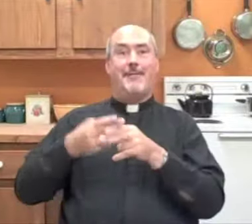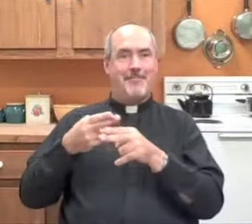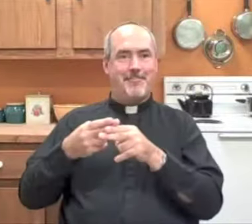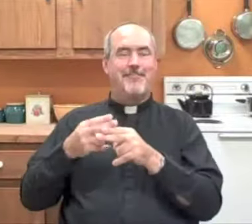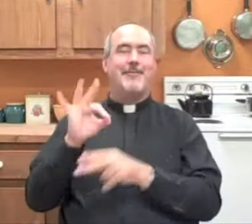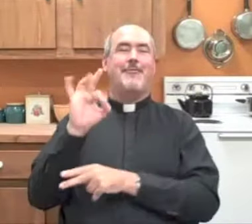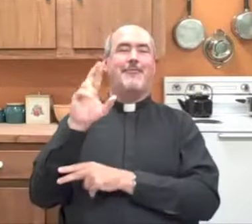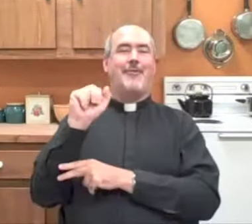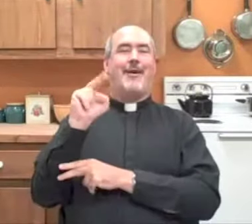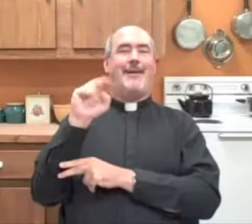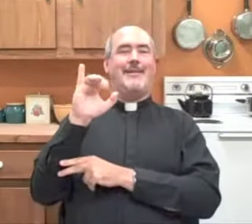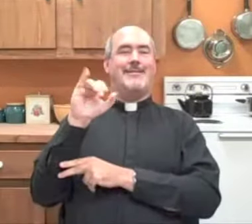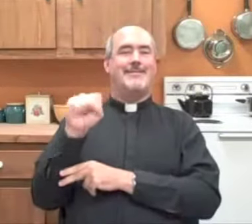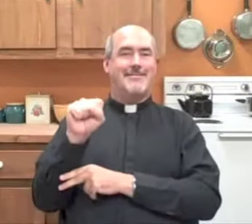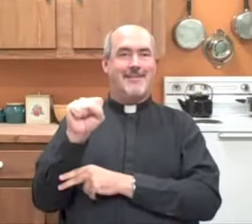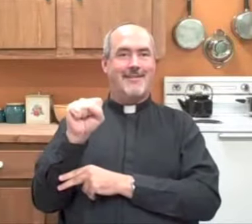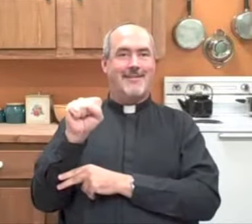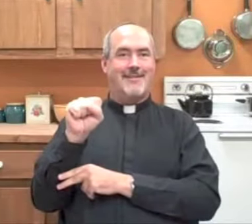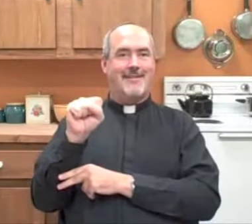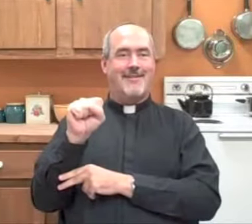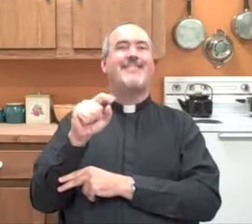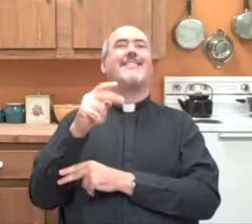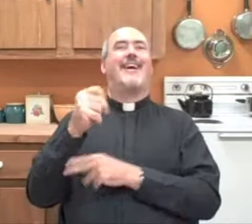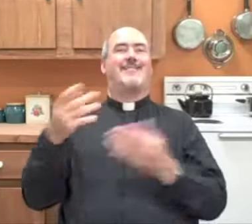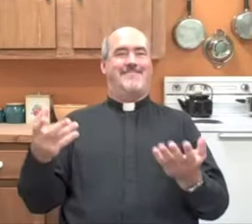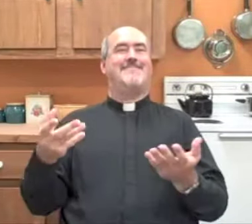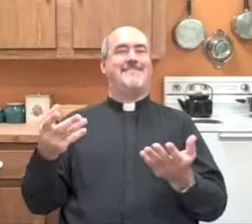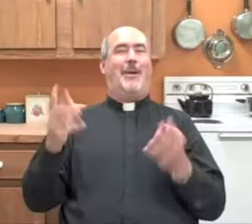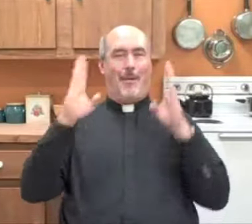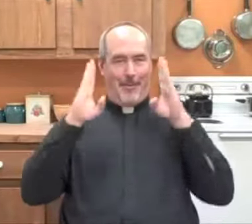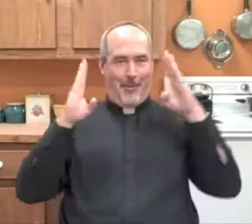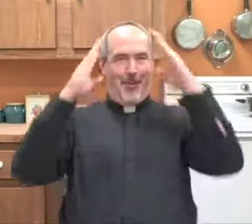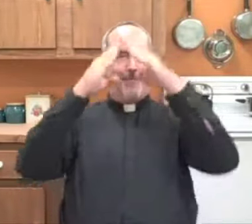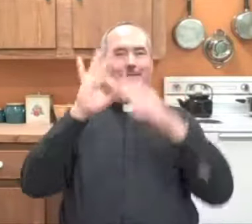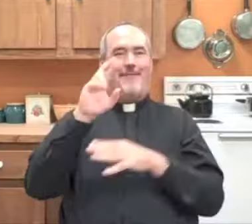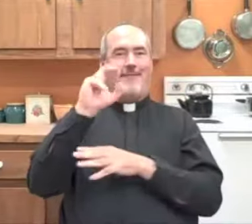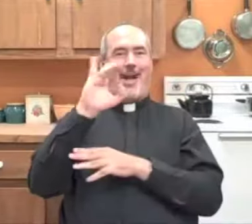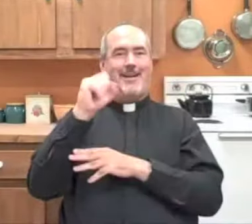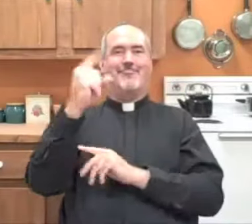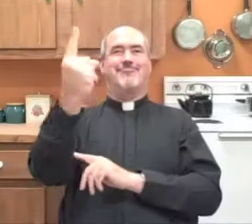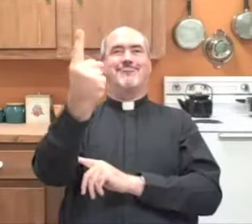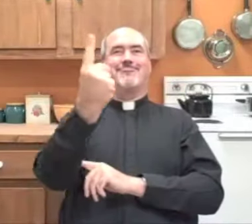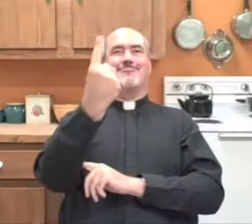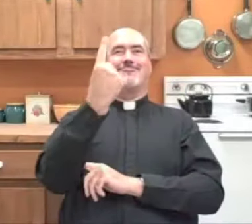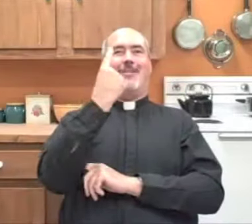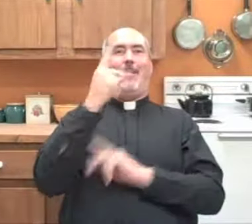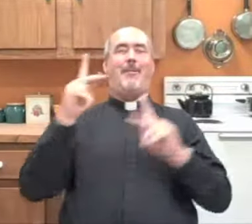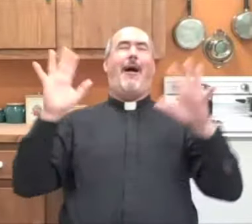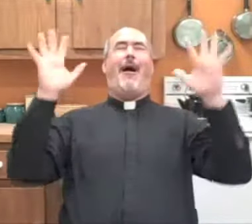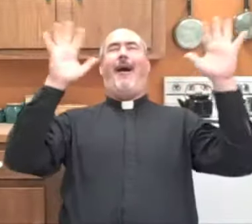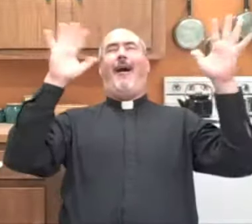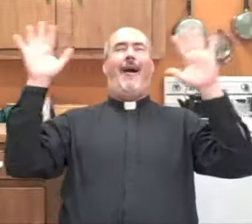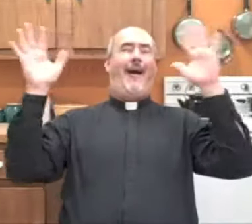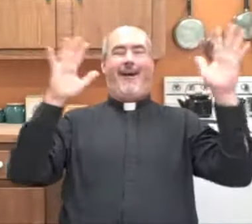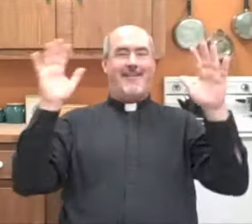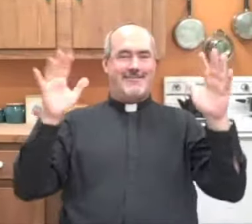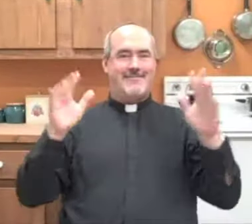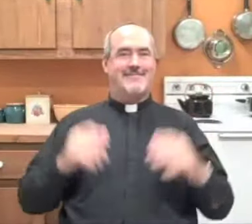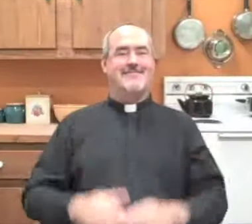He chose the name of Francis. So now we have Pope Francis, who came out and met